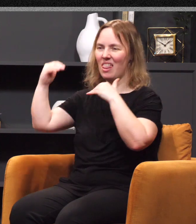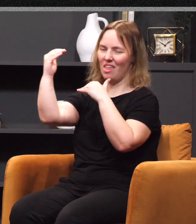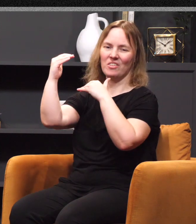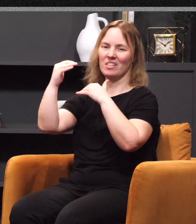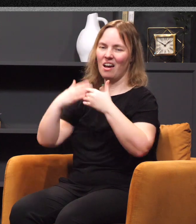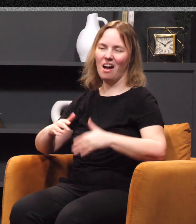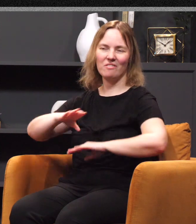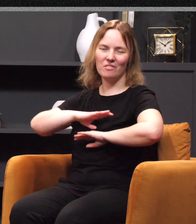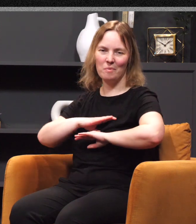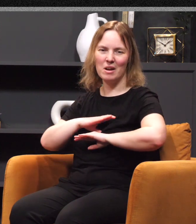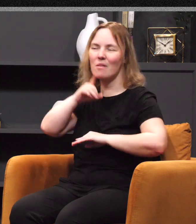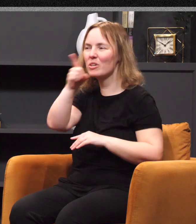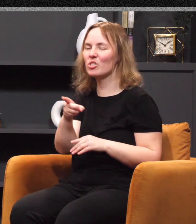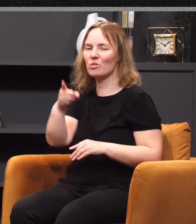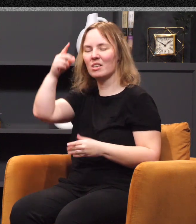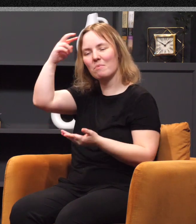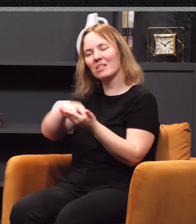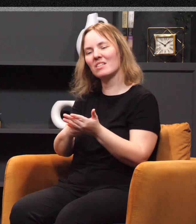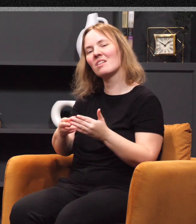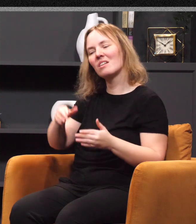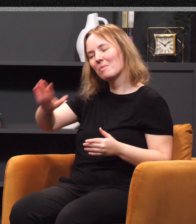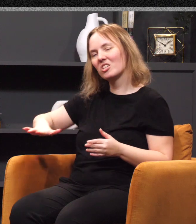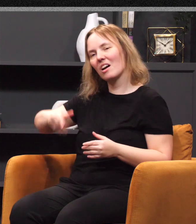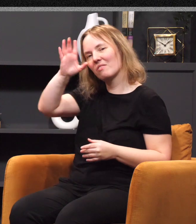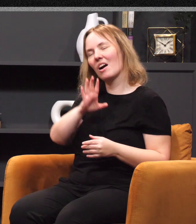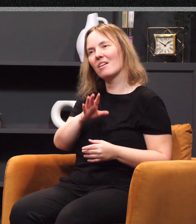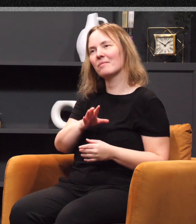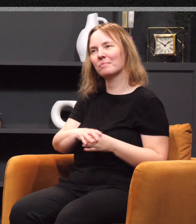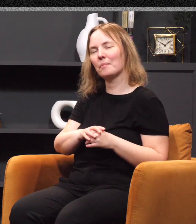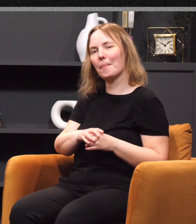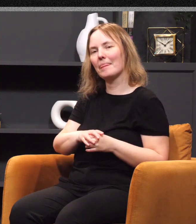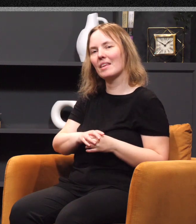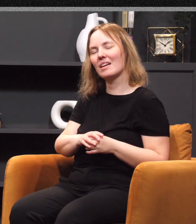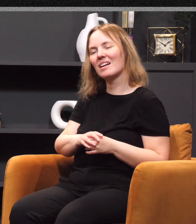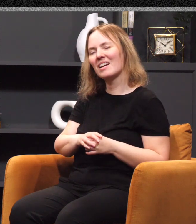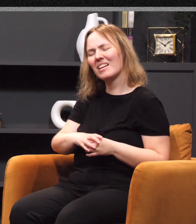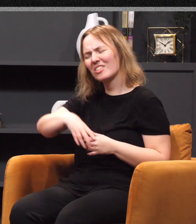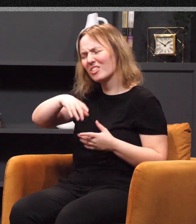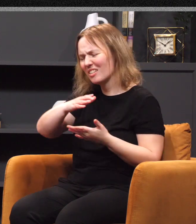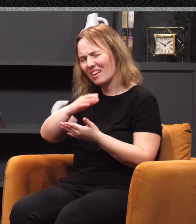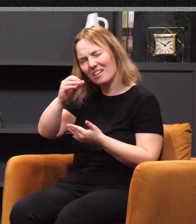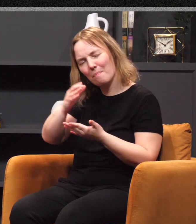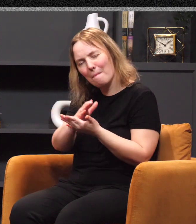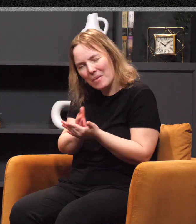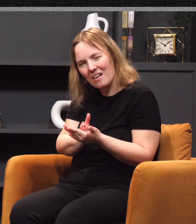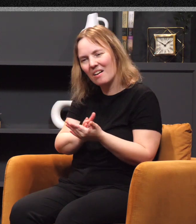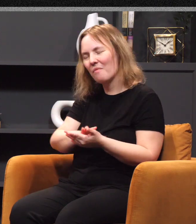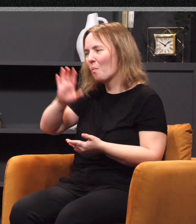a whole different level of what it really means to be a child of God. And it's just a taste of one of the many, many wonderful things the Lord has made